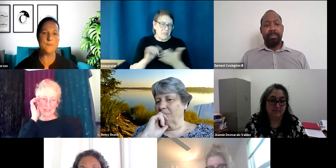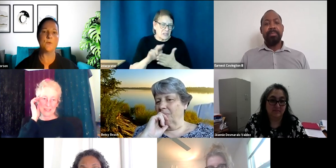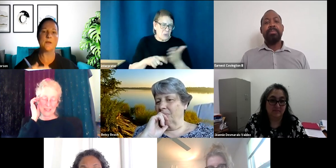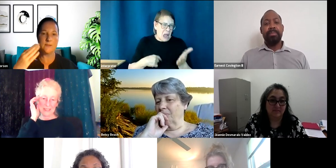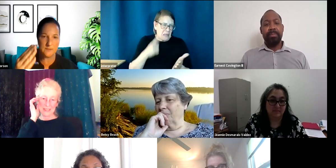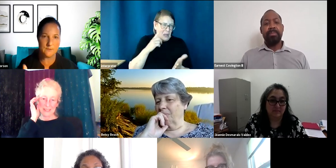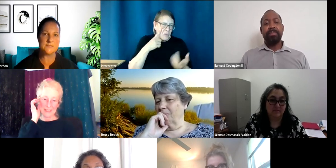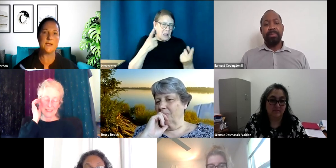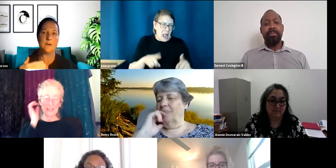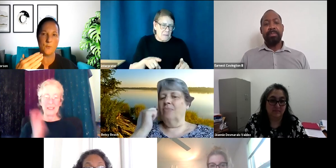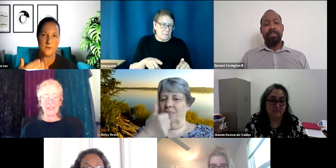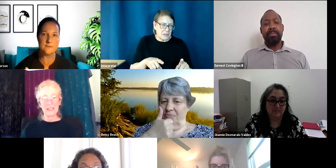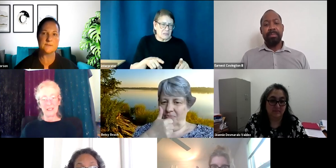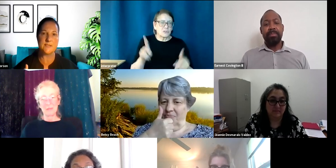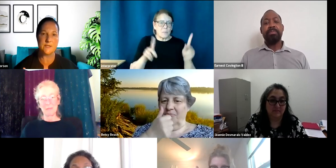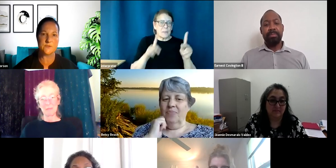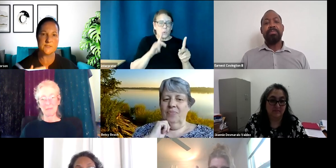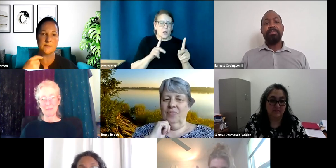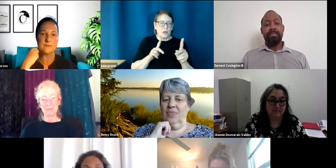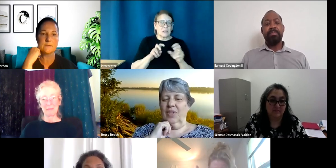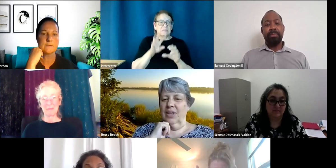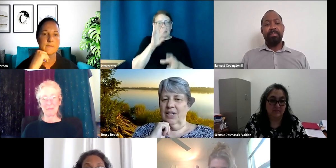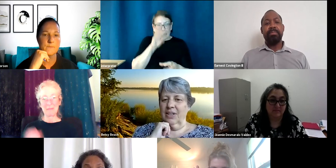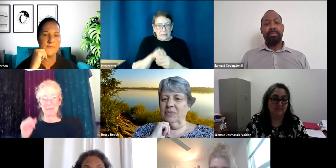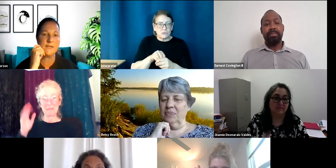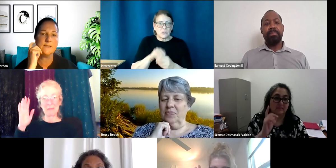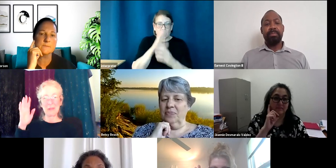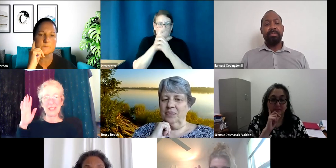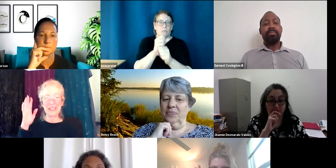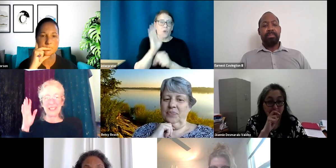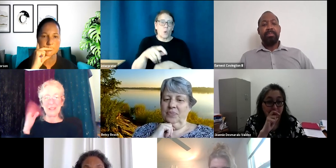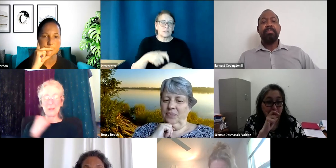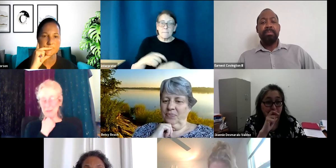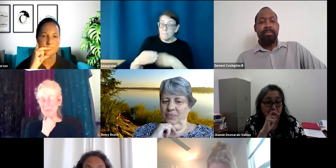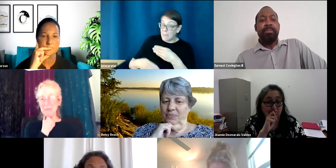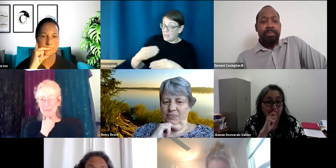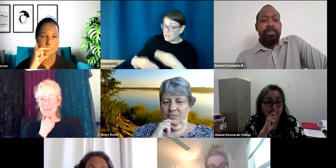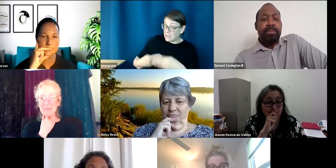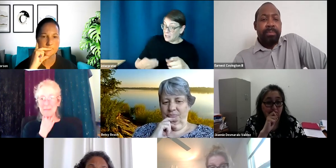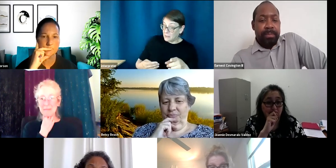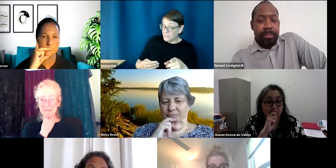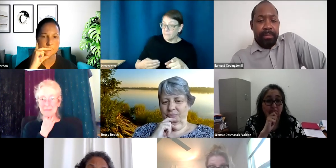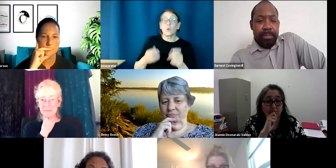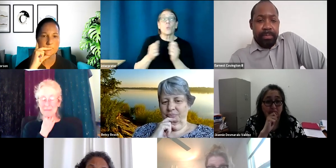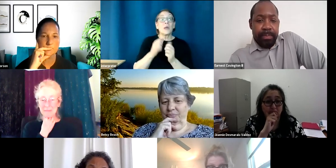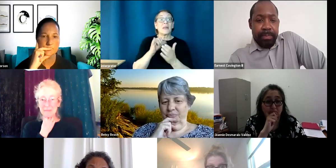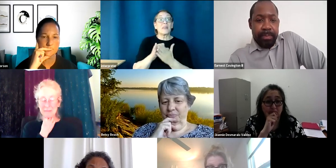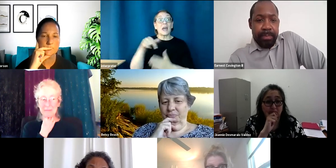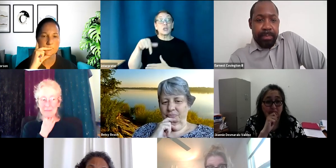that people, you know, stay on board and stay interested. Um, so with that Q and A, um,